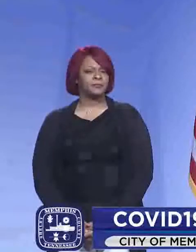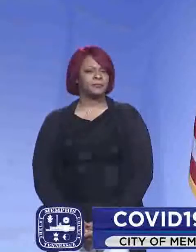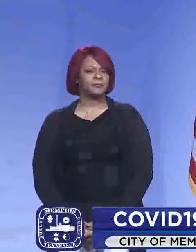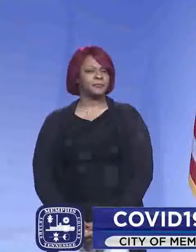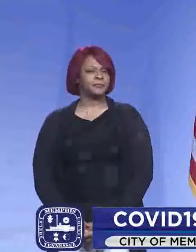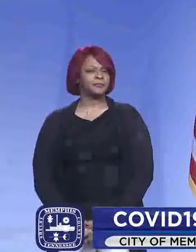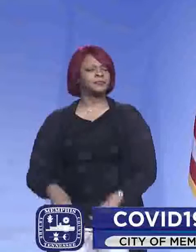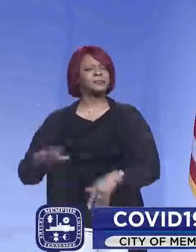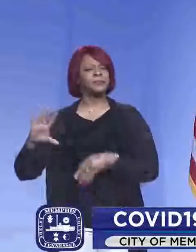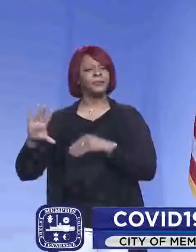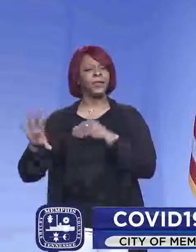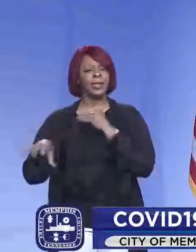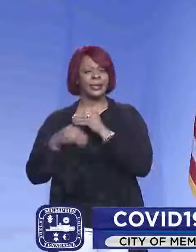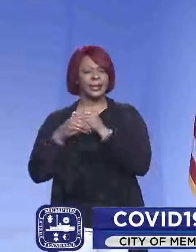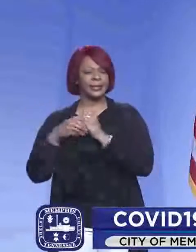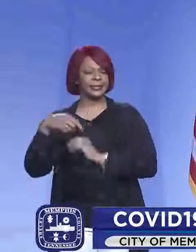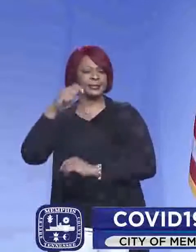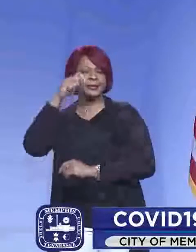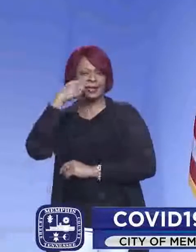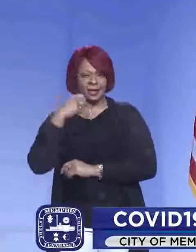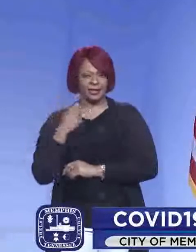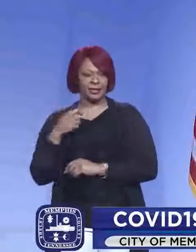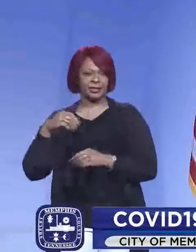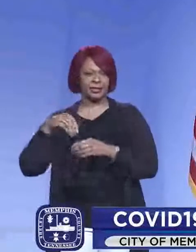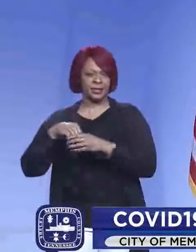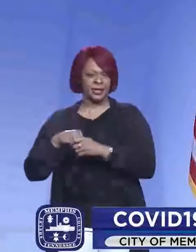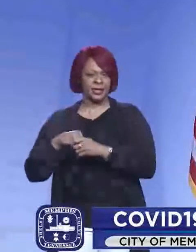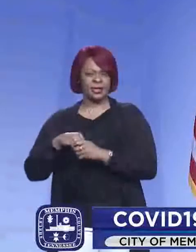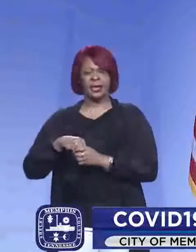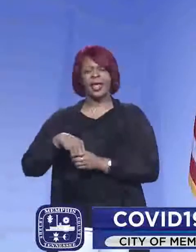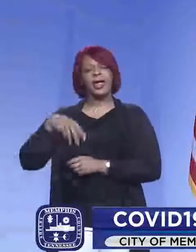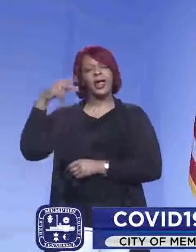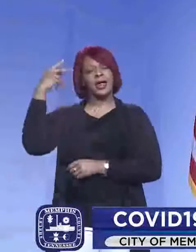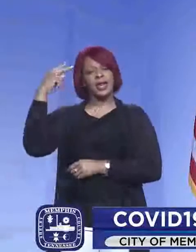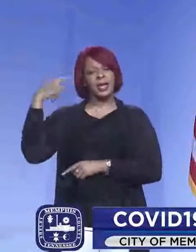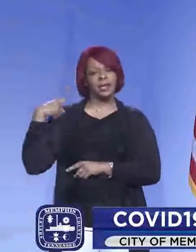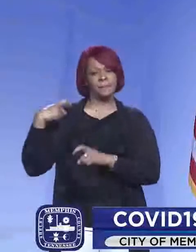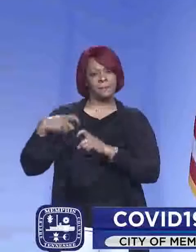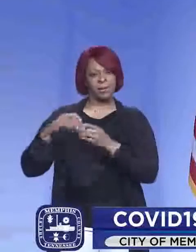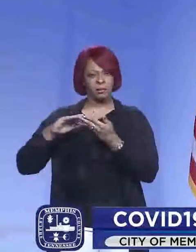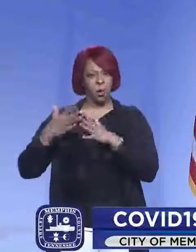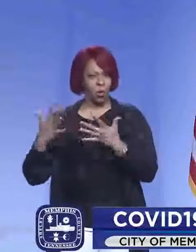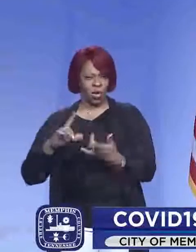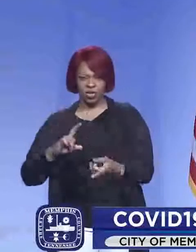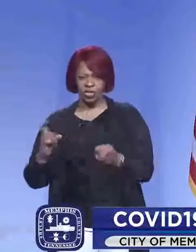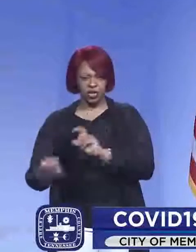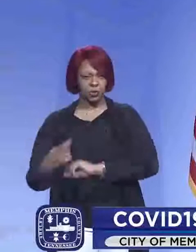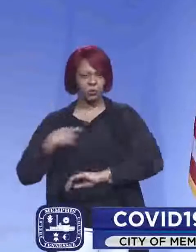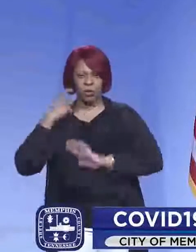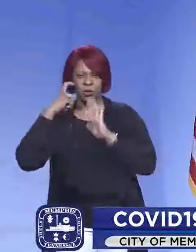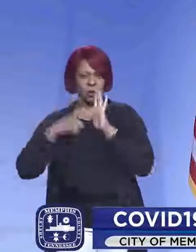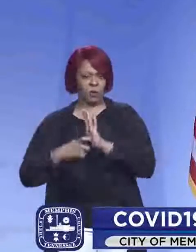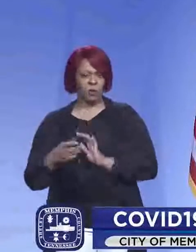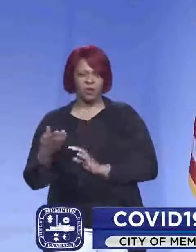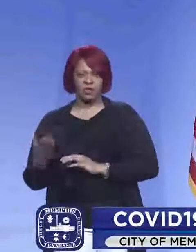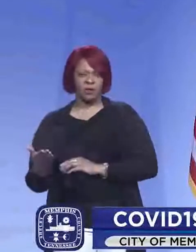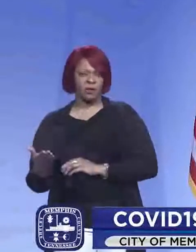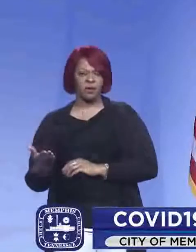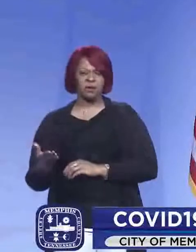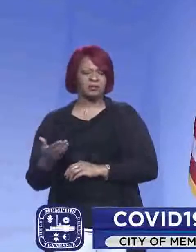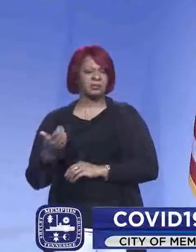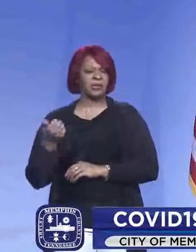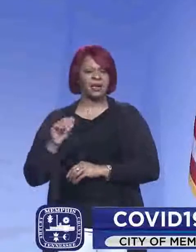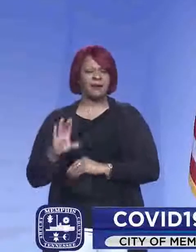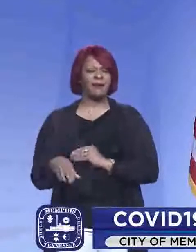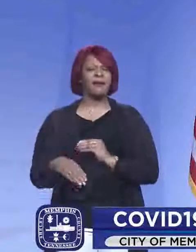the additional testing in the Latinx community. What changes have we seen there? Has there been